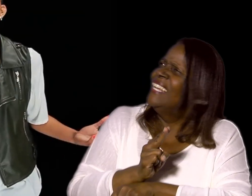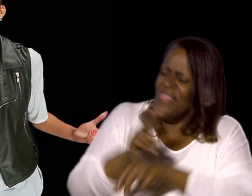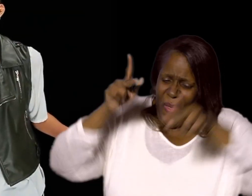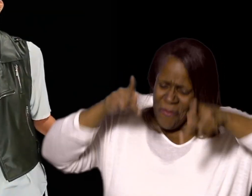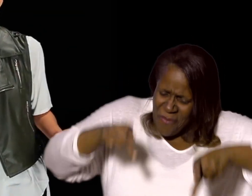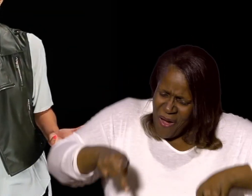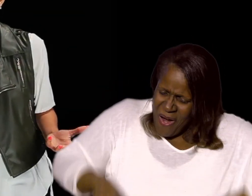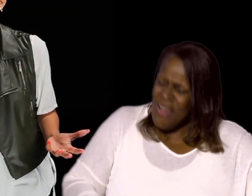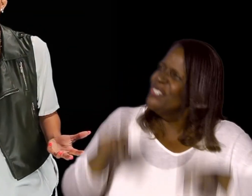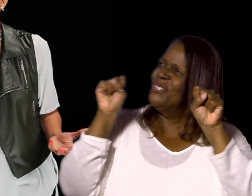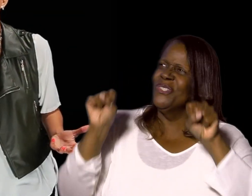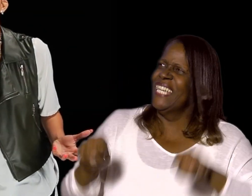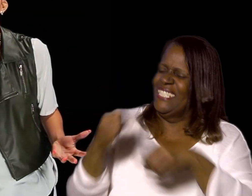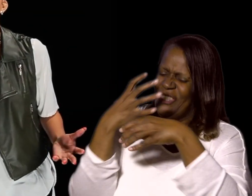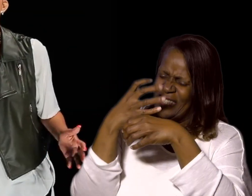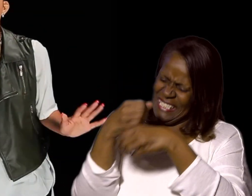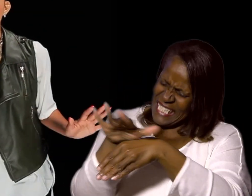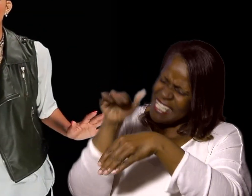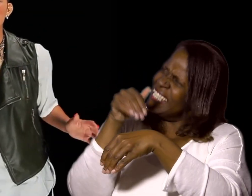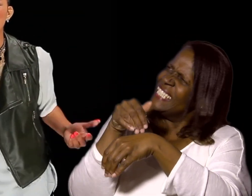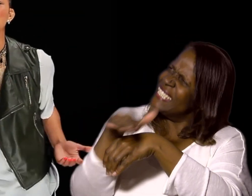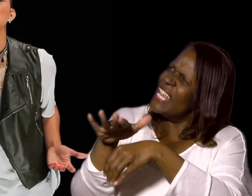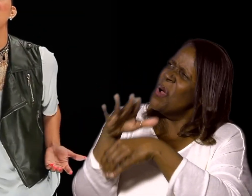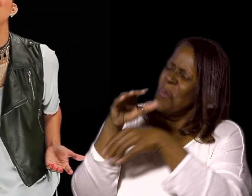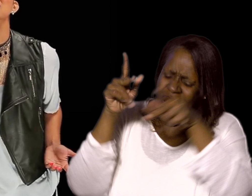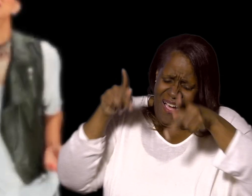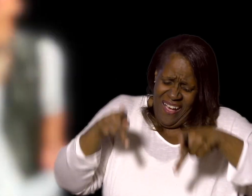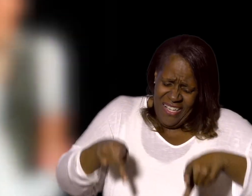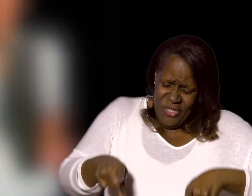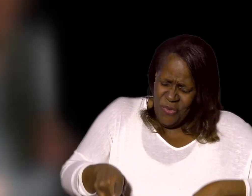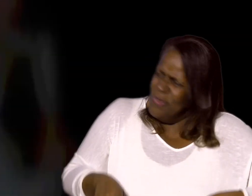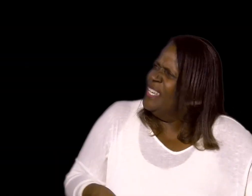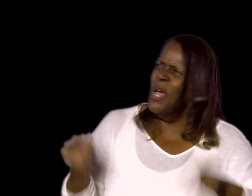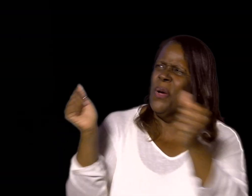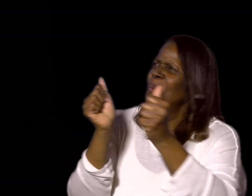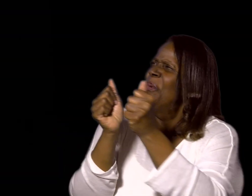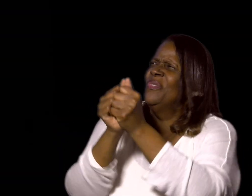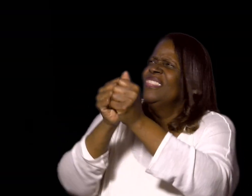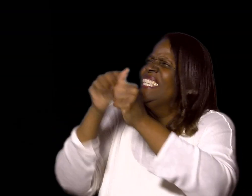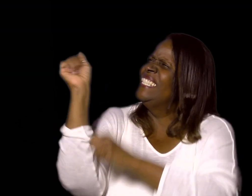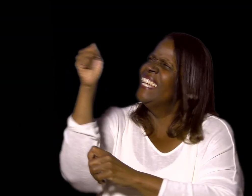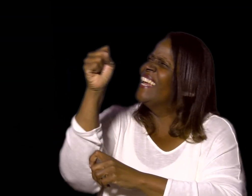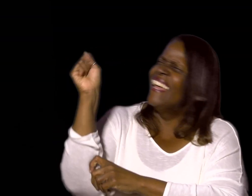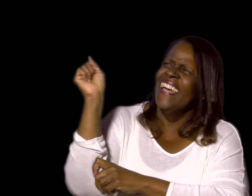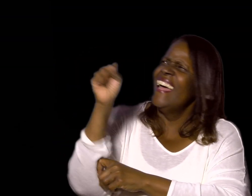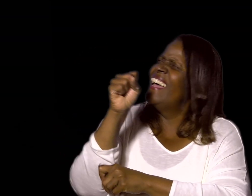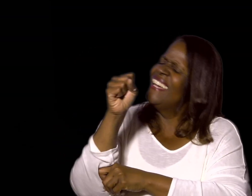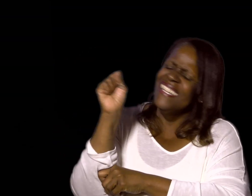one you can save The one with a yes you can trust